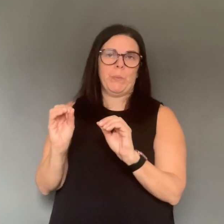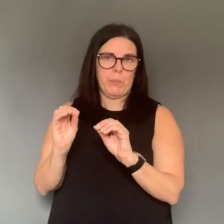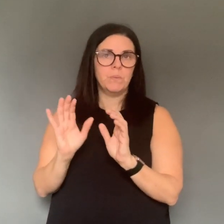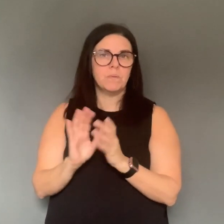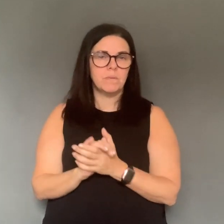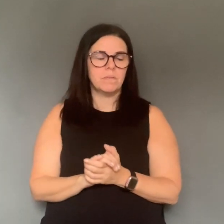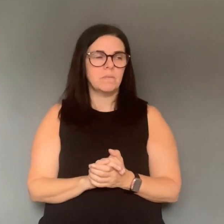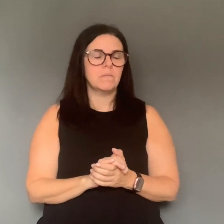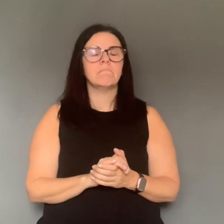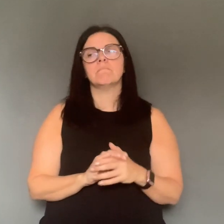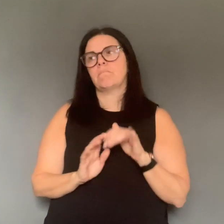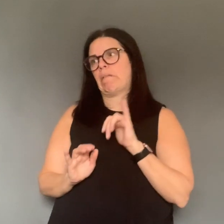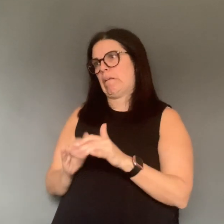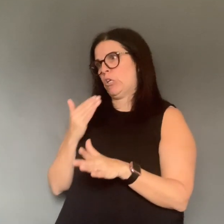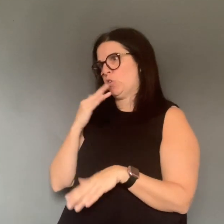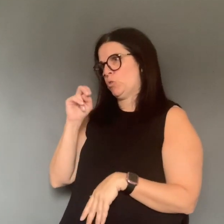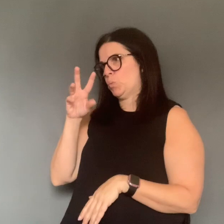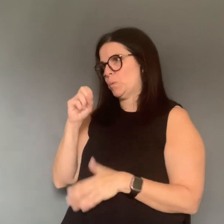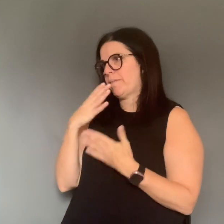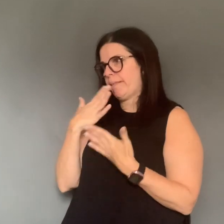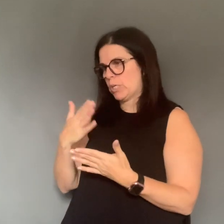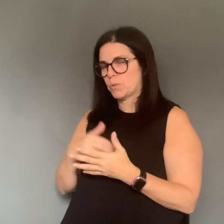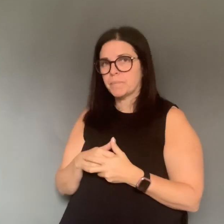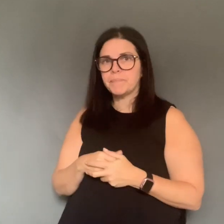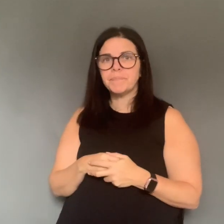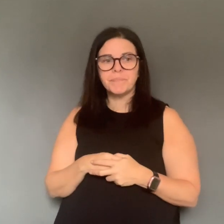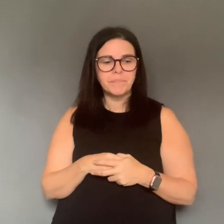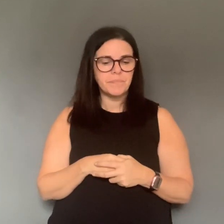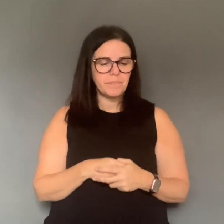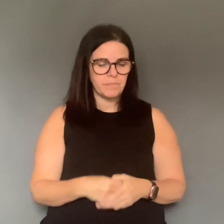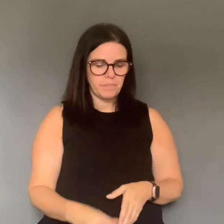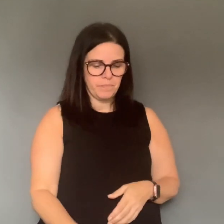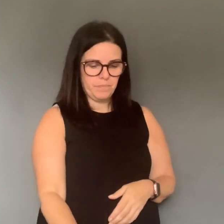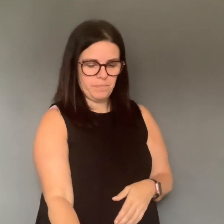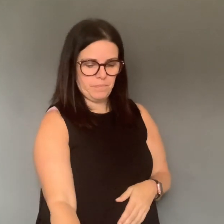Good to hear. Thank you. Any questions from windsorite.ca?